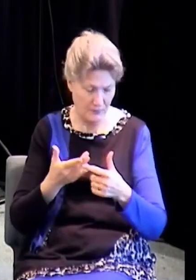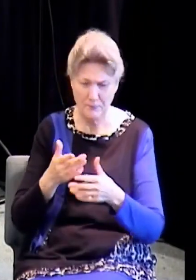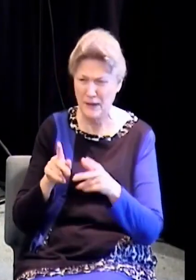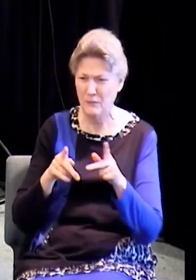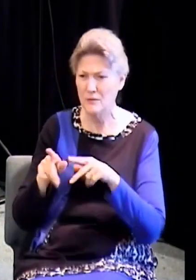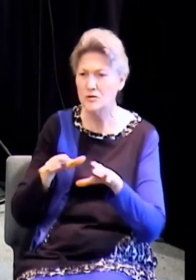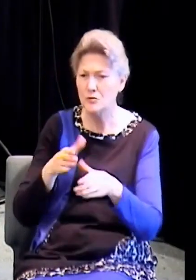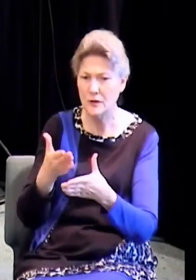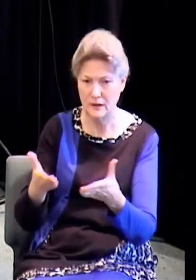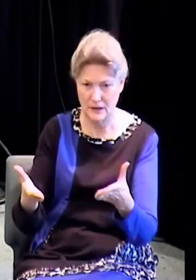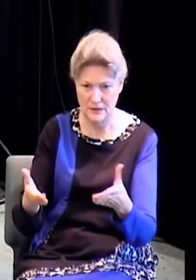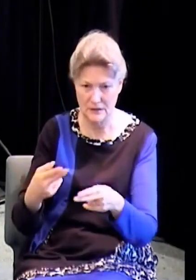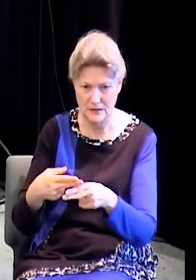it's not just what you're doing.